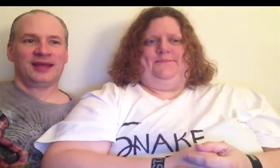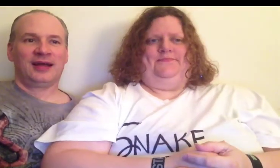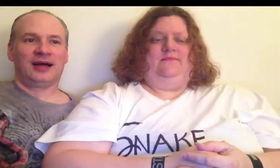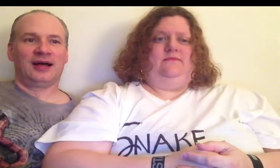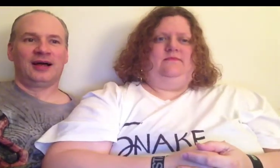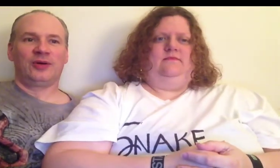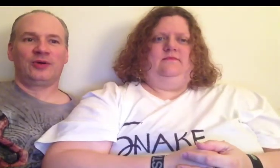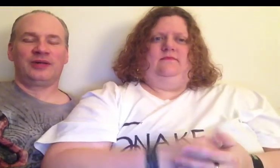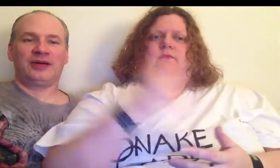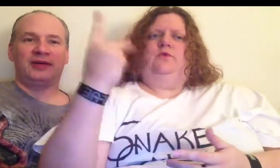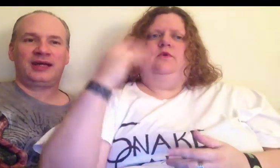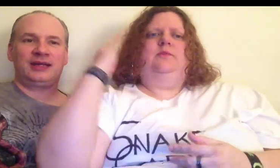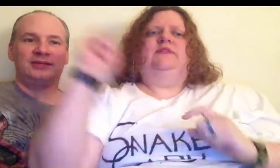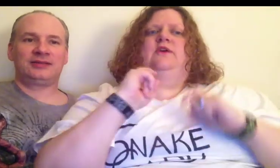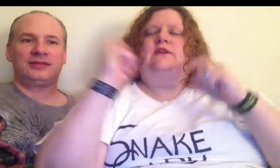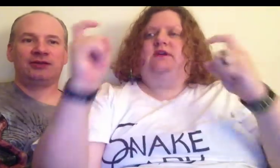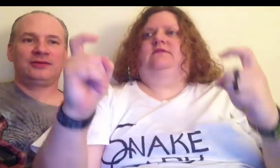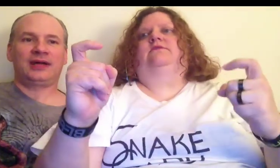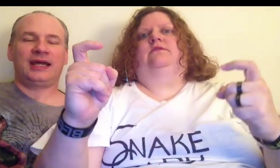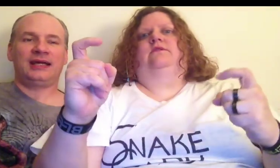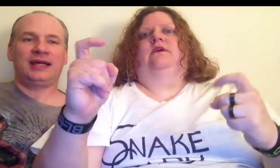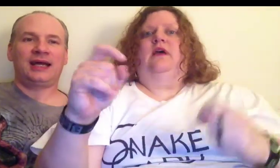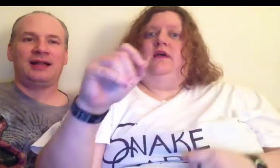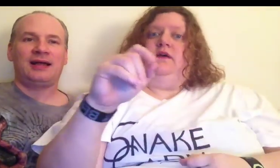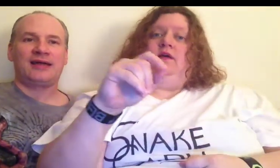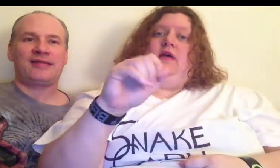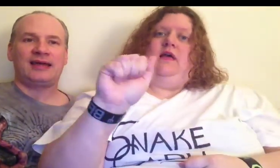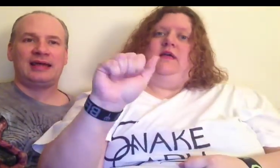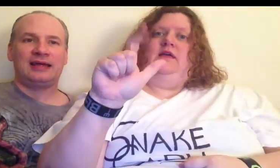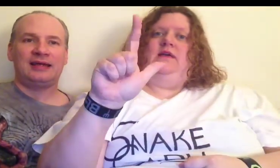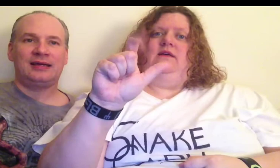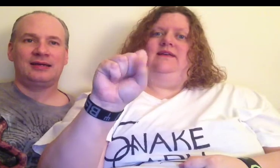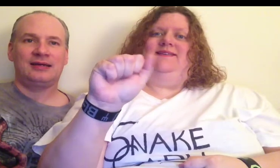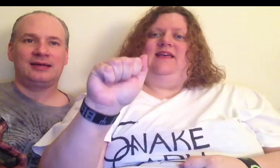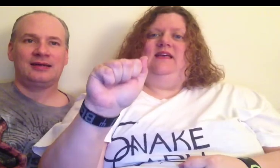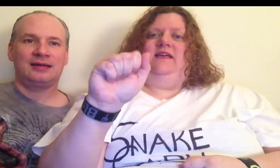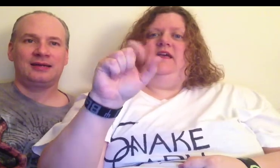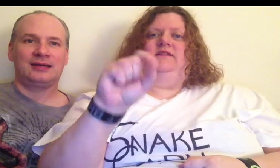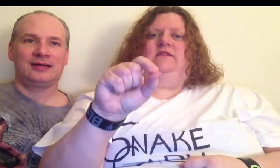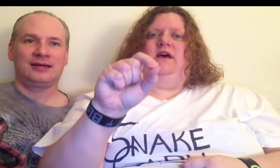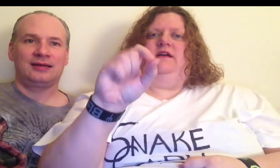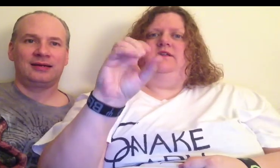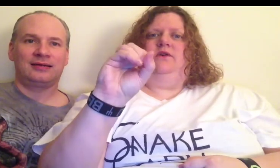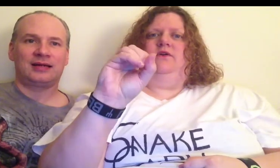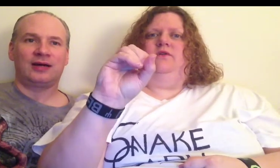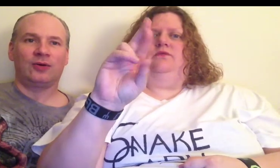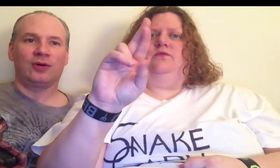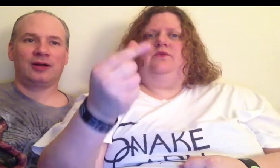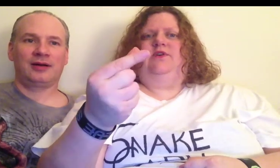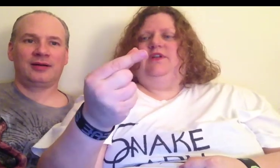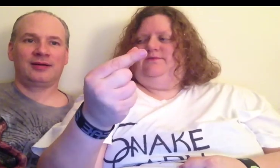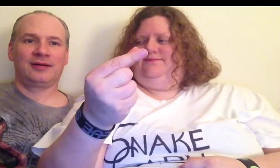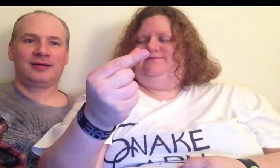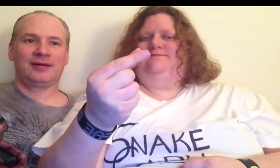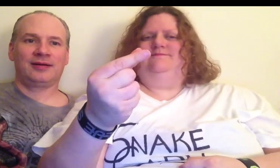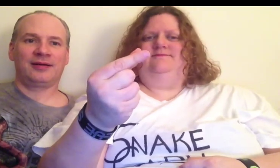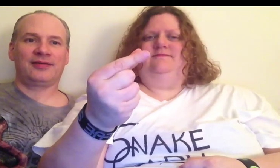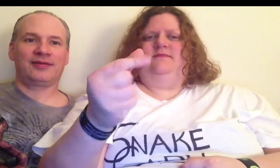We will be donating to ALSA.org. Also,